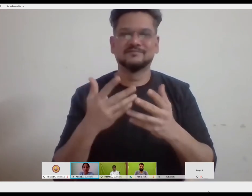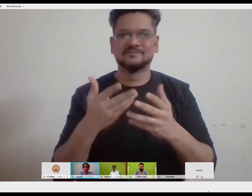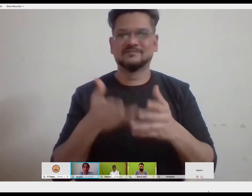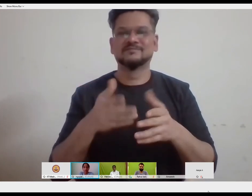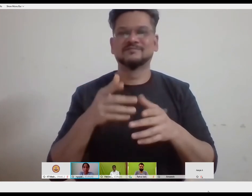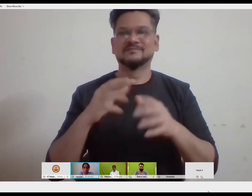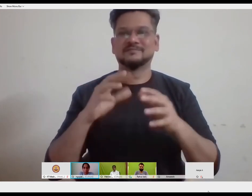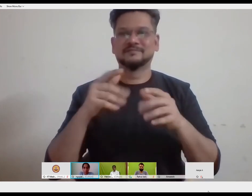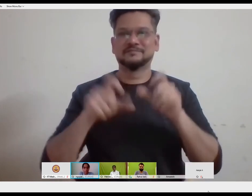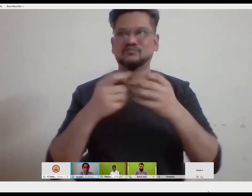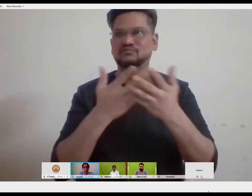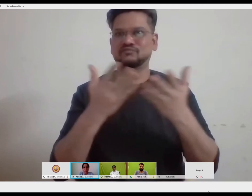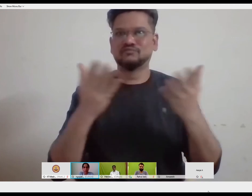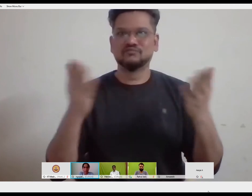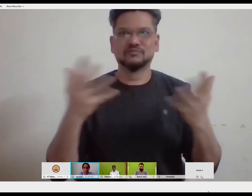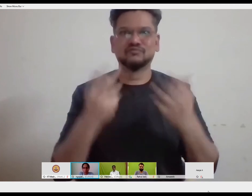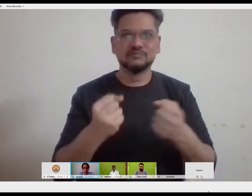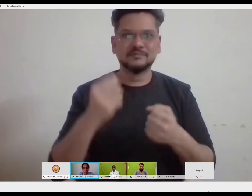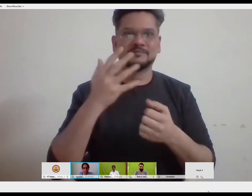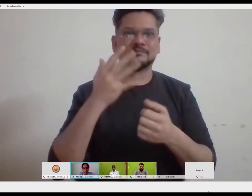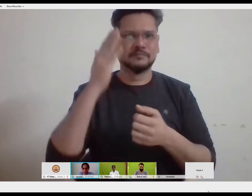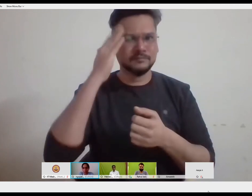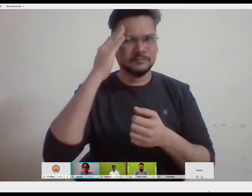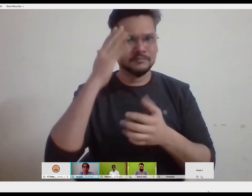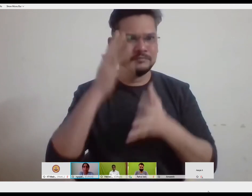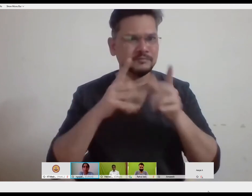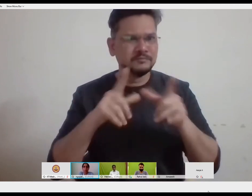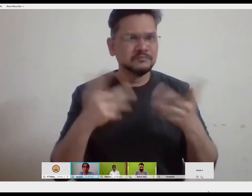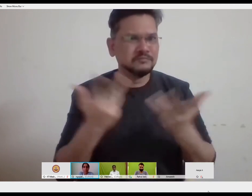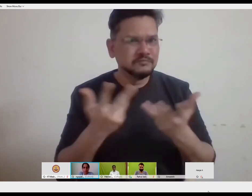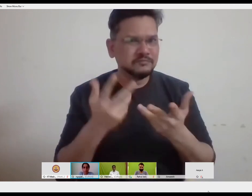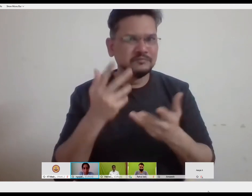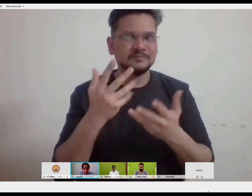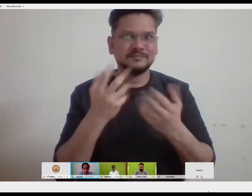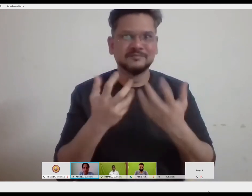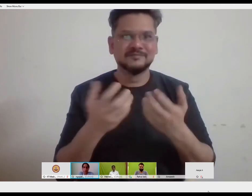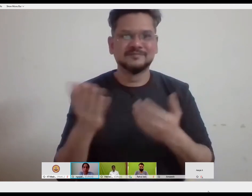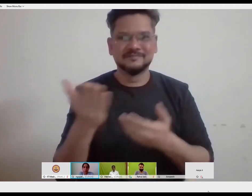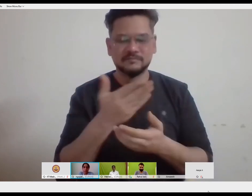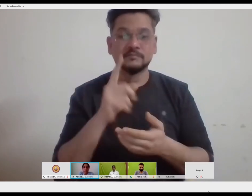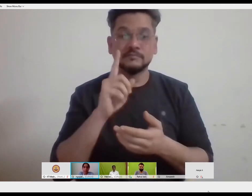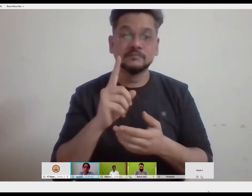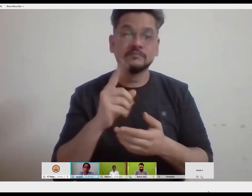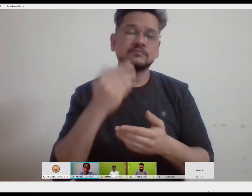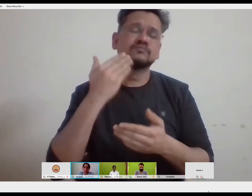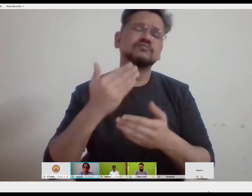know about sign language, it's gaining popularity. But what was it earlier on? So as we know,